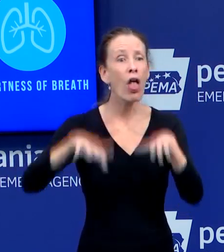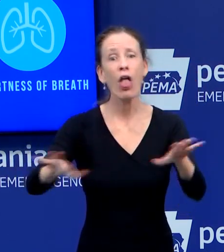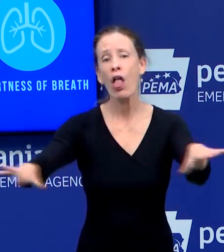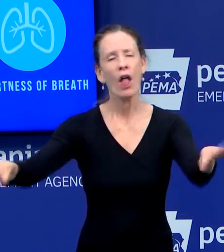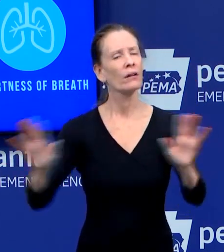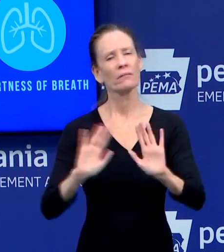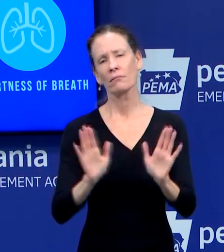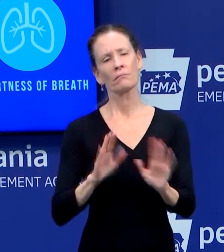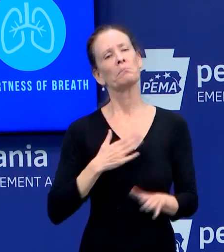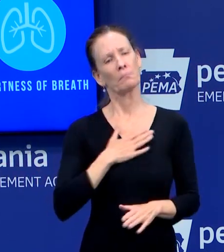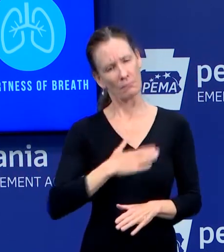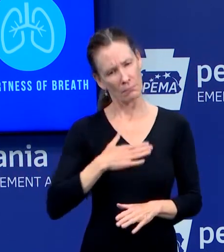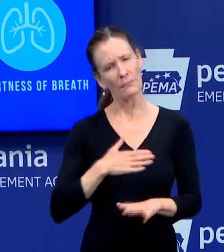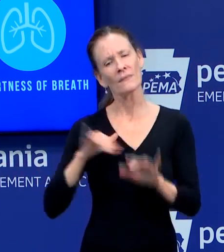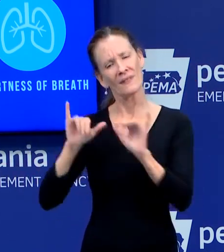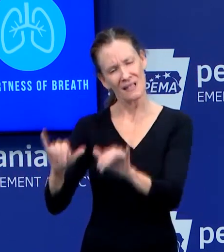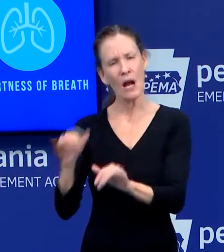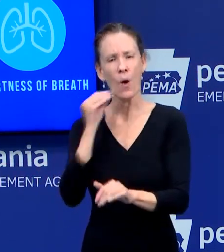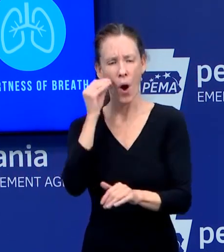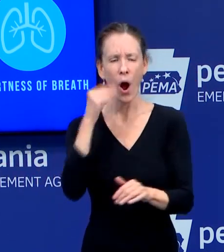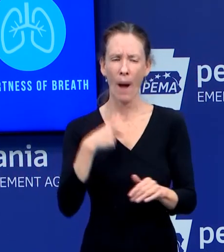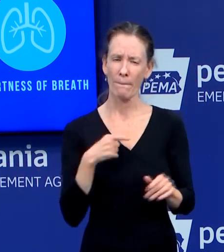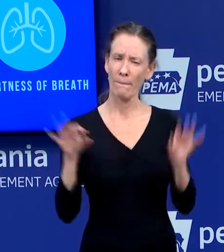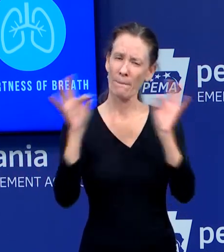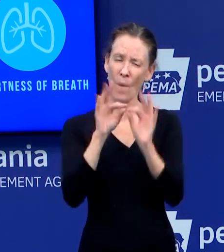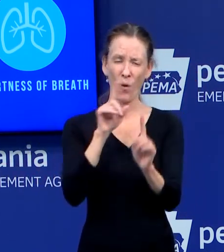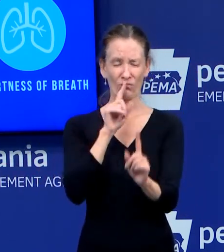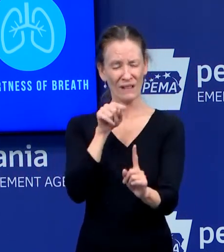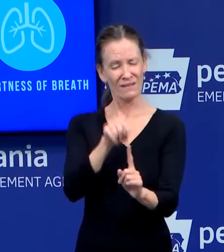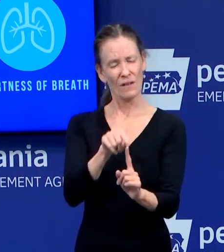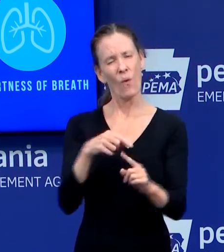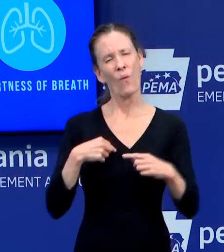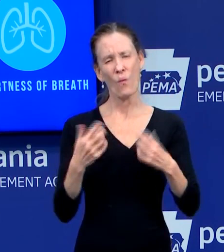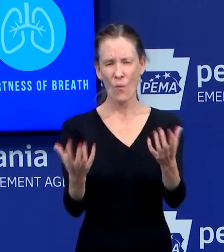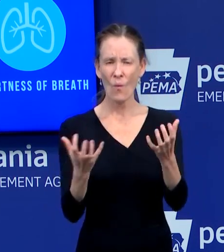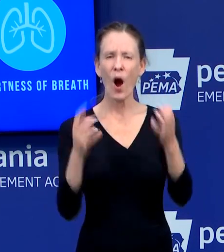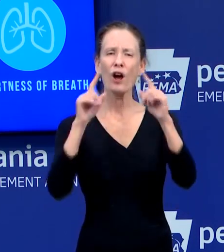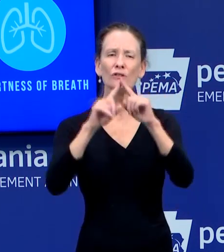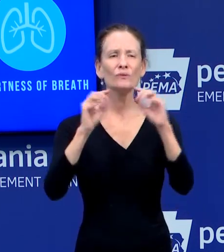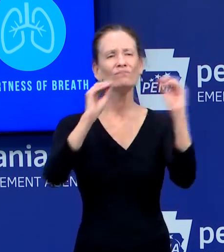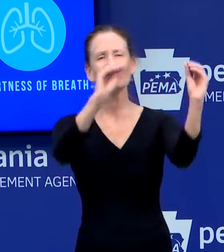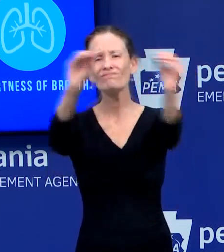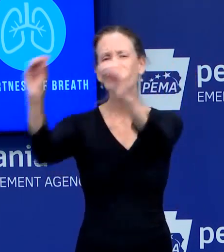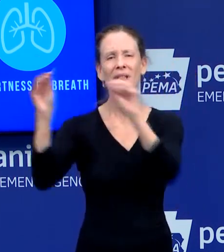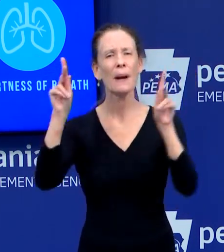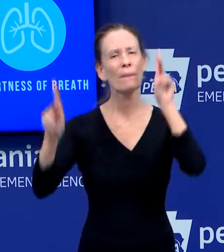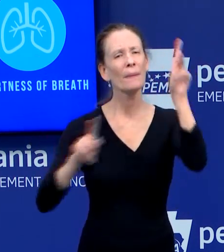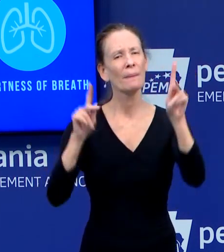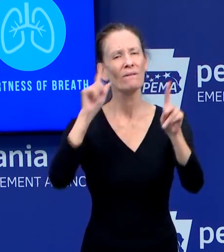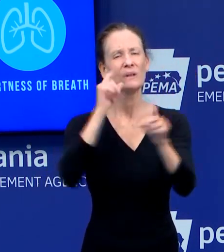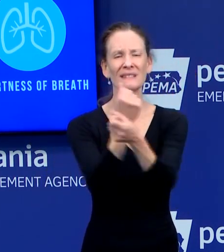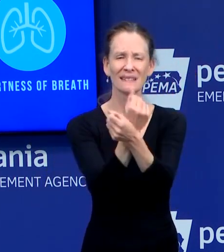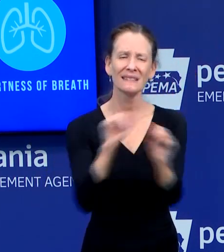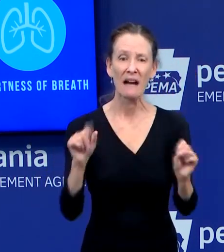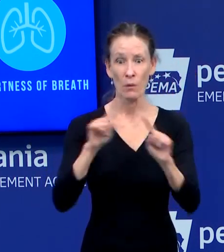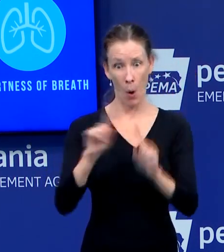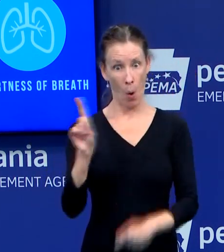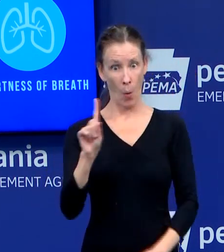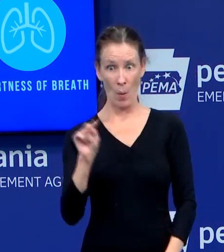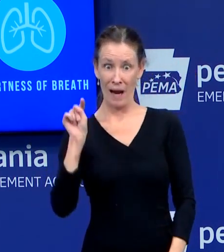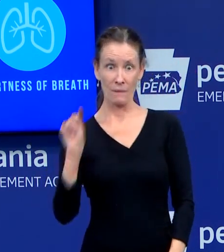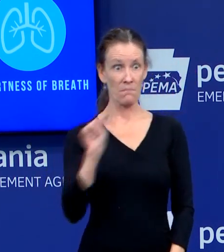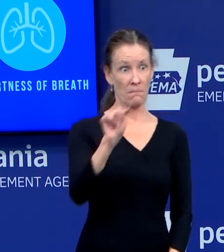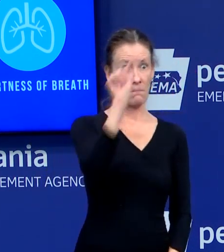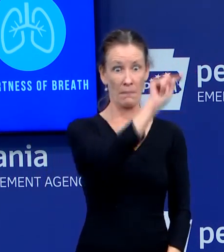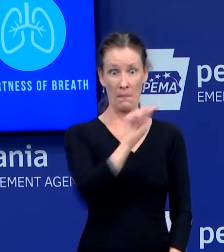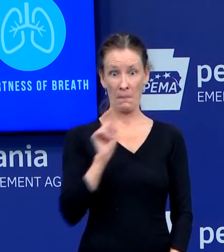the public health. So, we will be releasing whatever information is necessary to serve the public health. Um, follow up to that. So